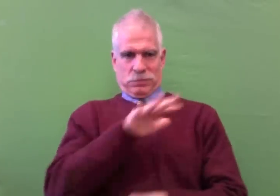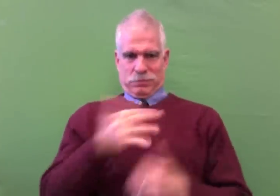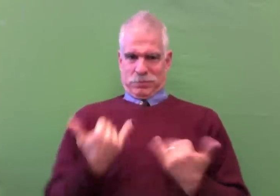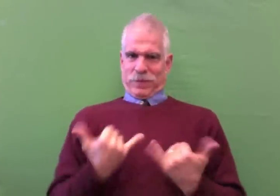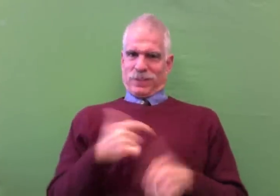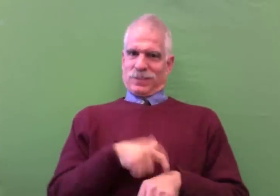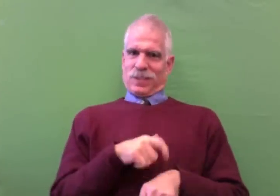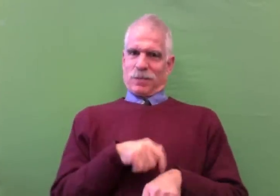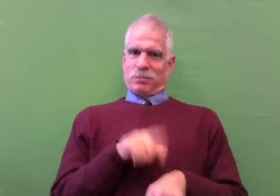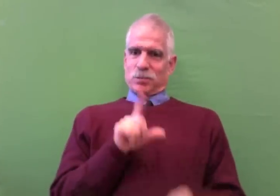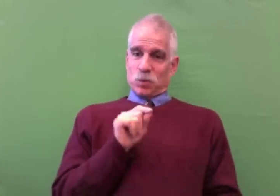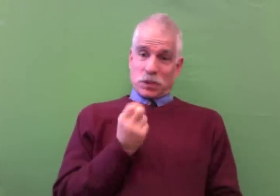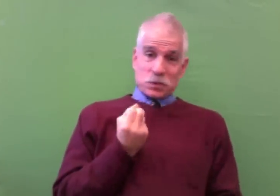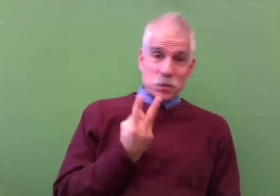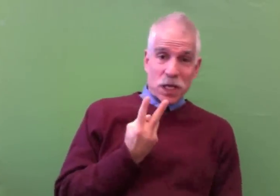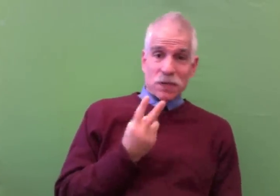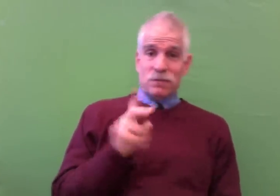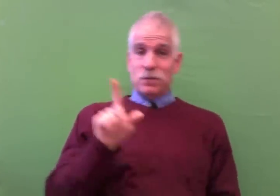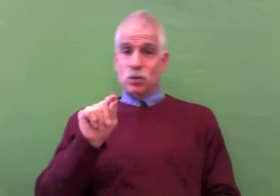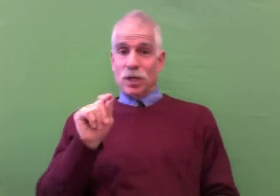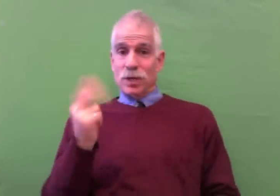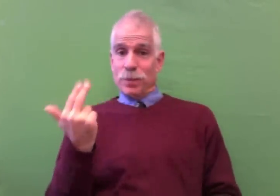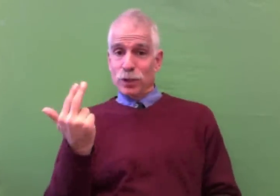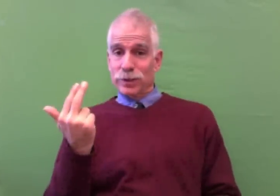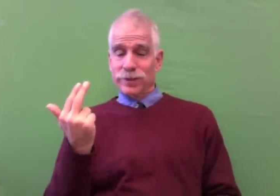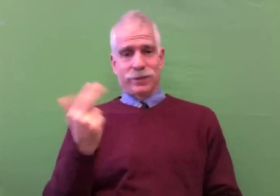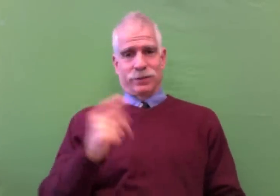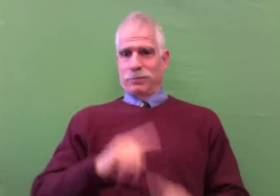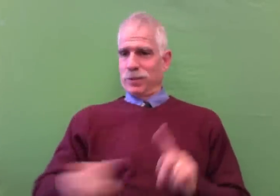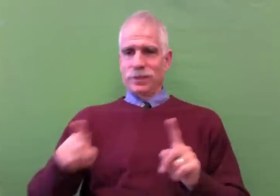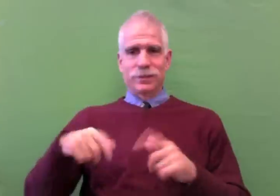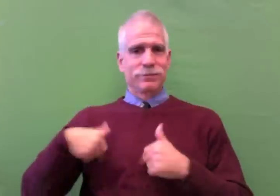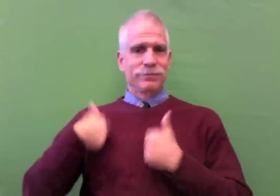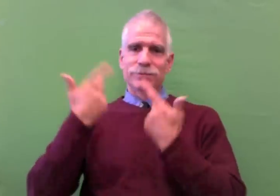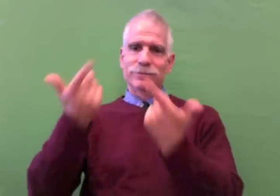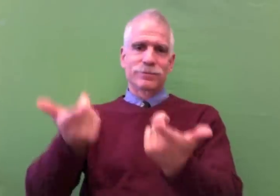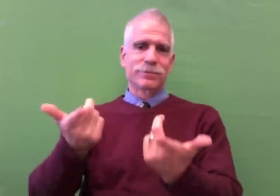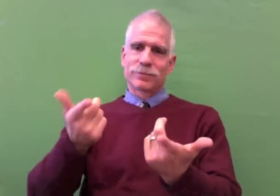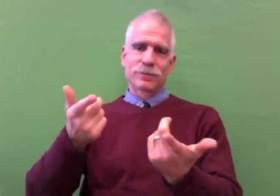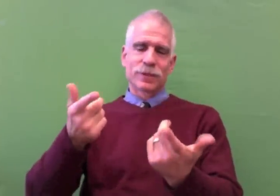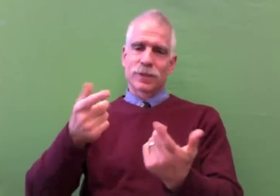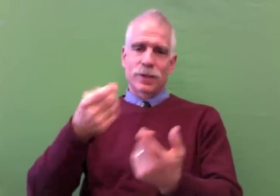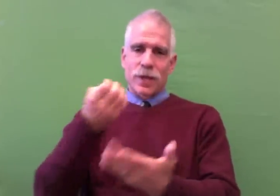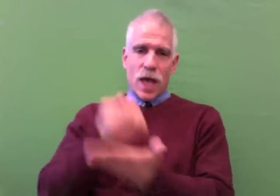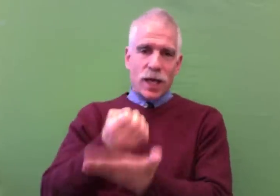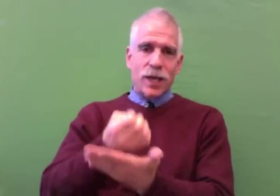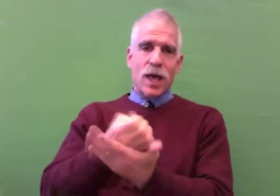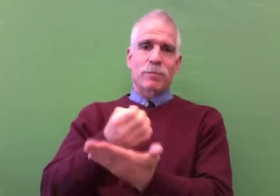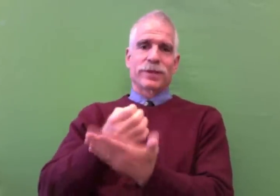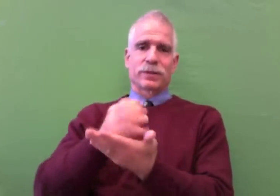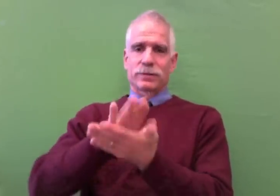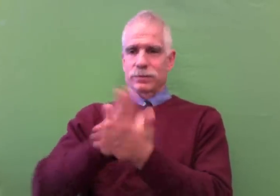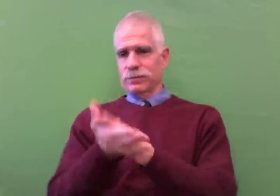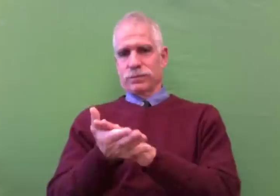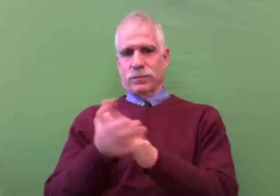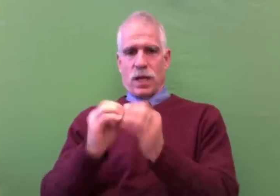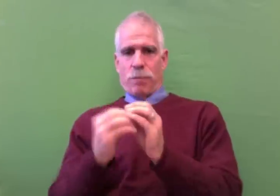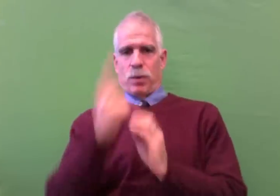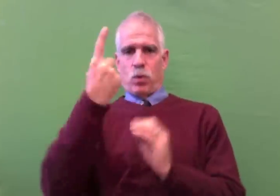possibility that it would be reauthorized, probably about this time in 2012, 2013. But due to the